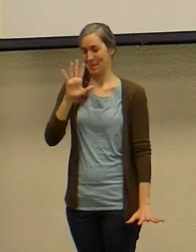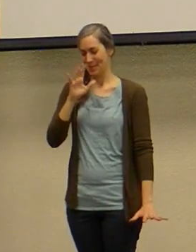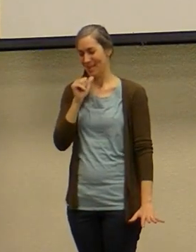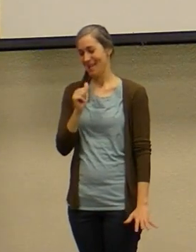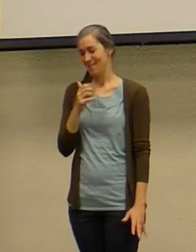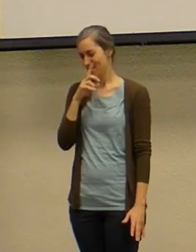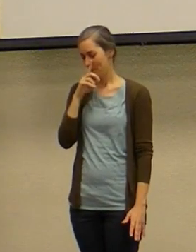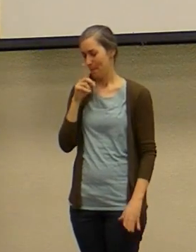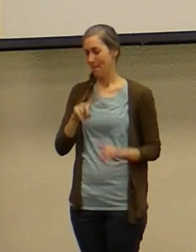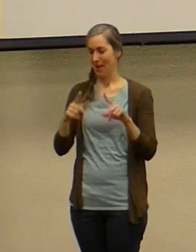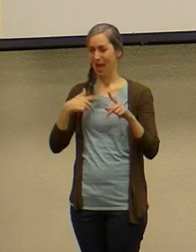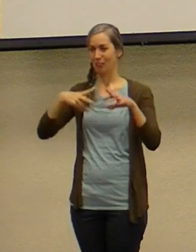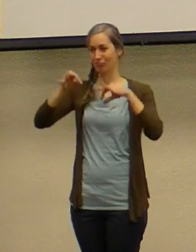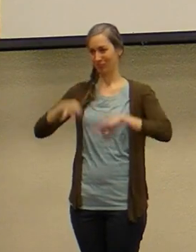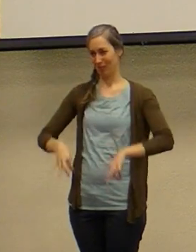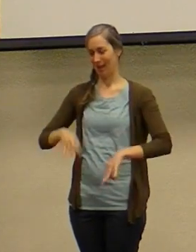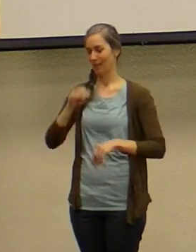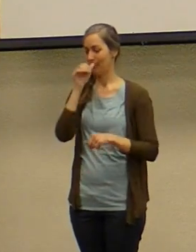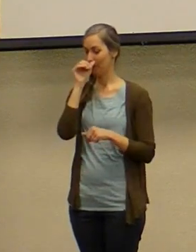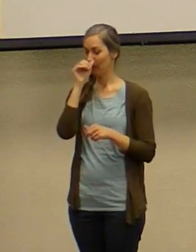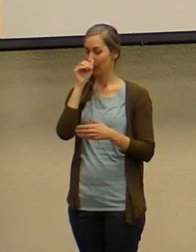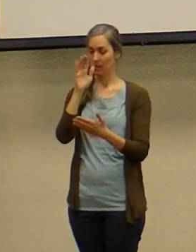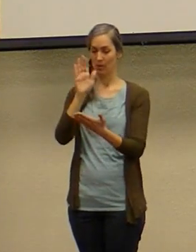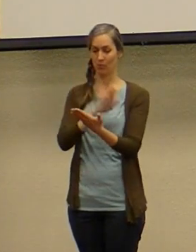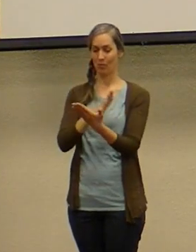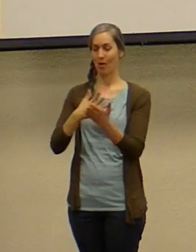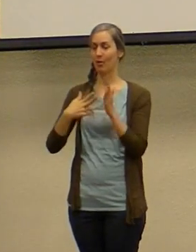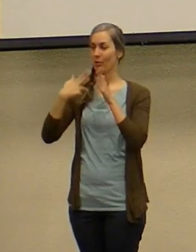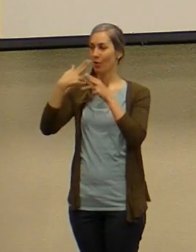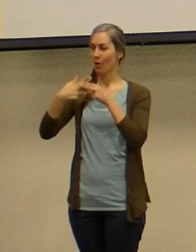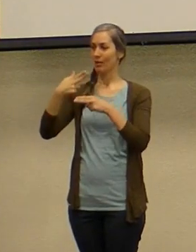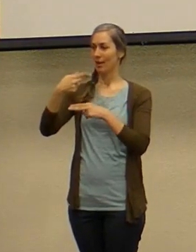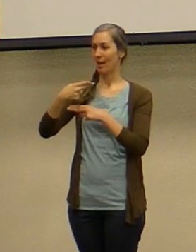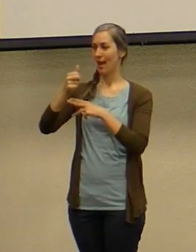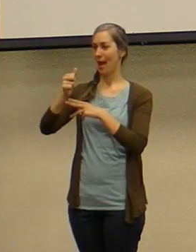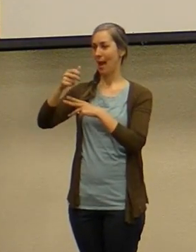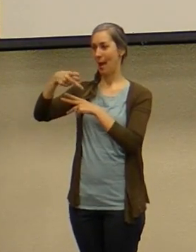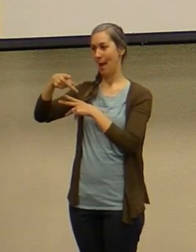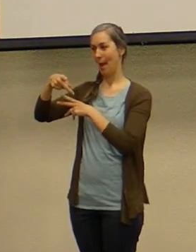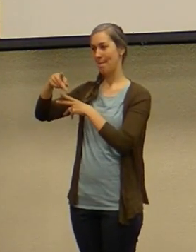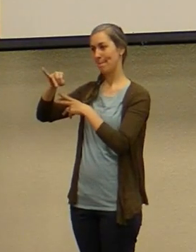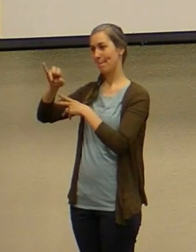there's a song called Happier by a producer